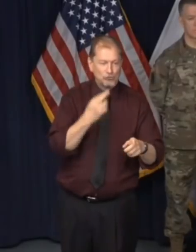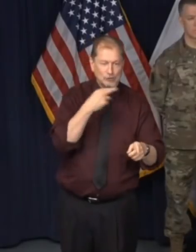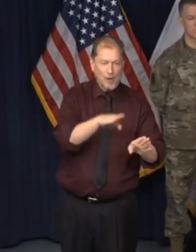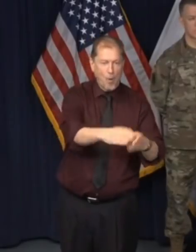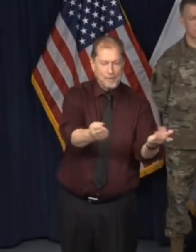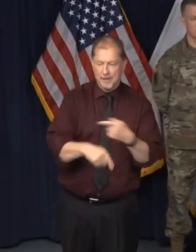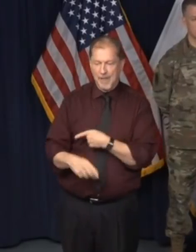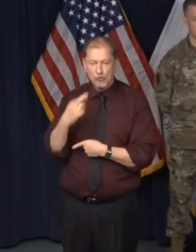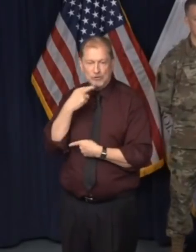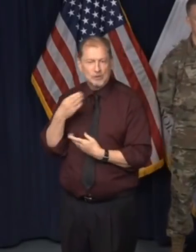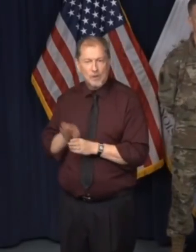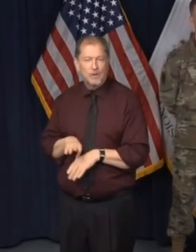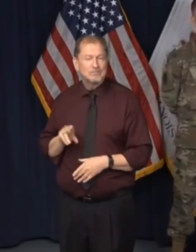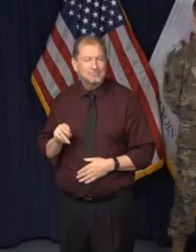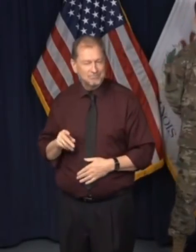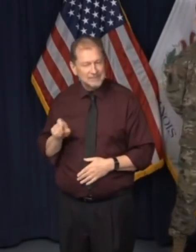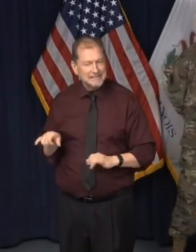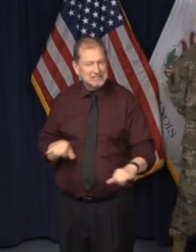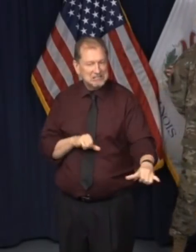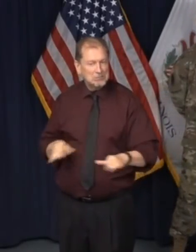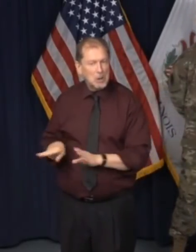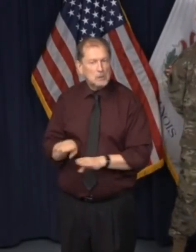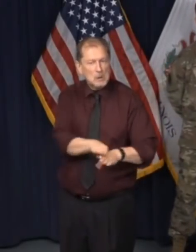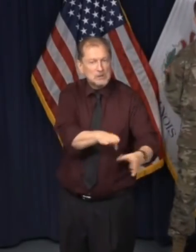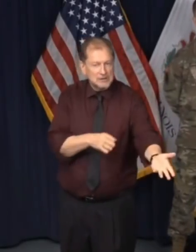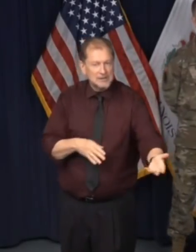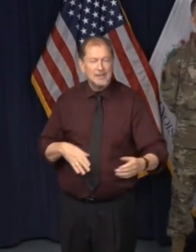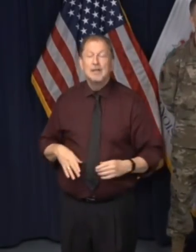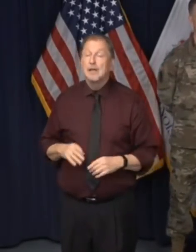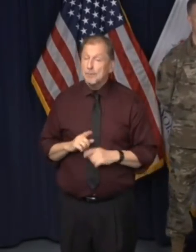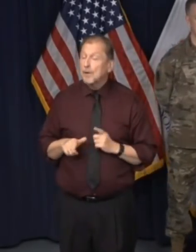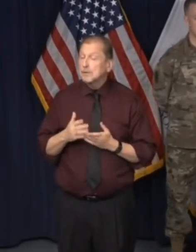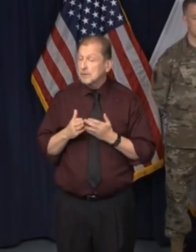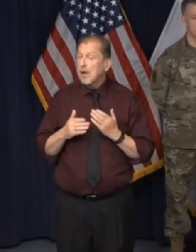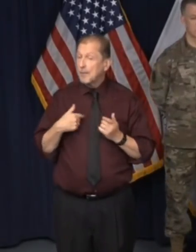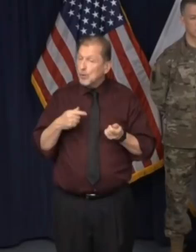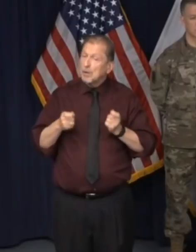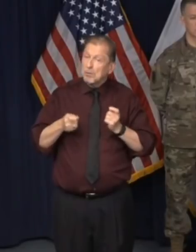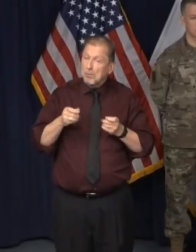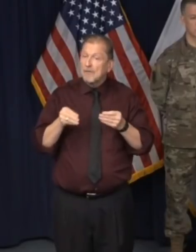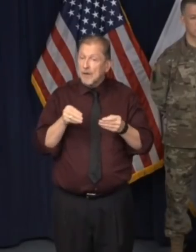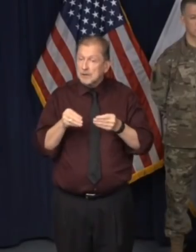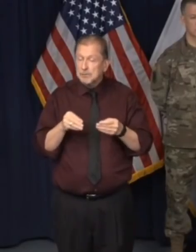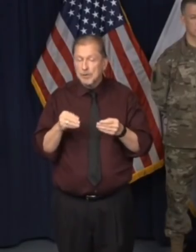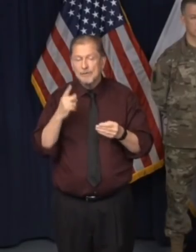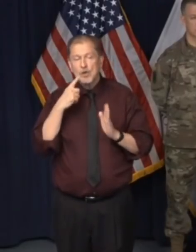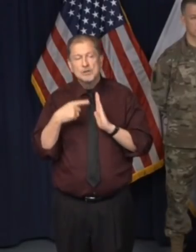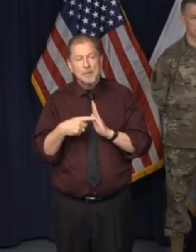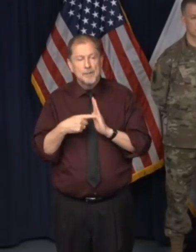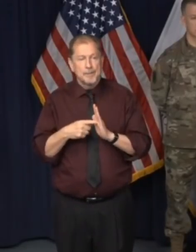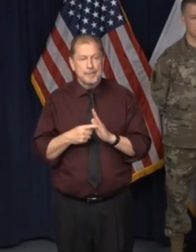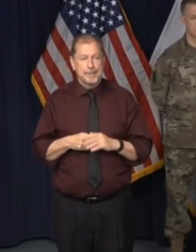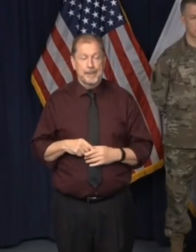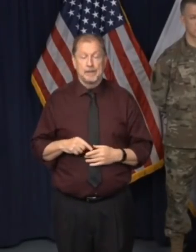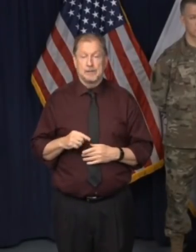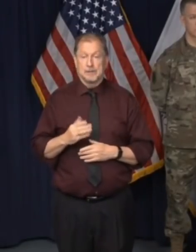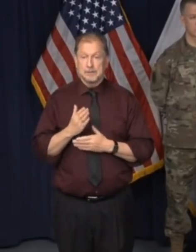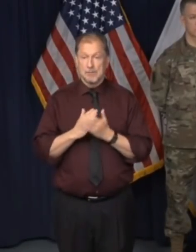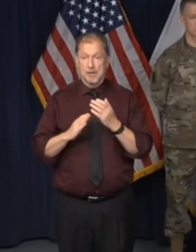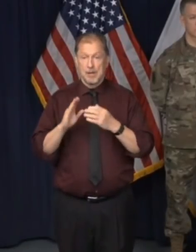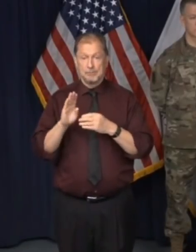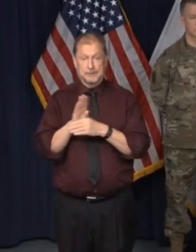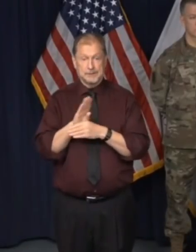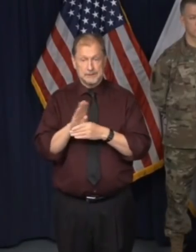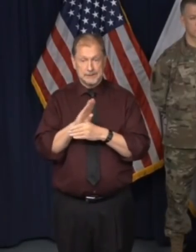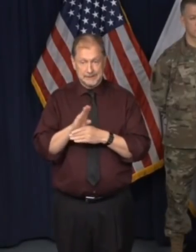are that much different. Uh, having said that, we have tried to make adjustments. You've seen, for example, that essential businesses includes virtually